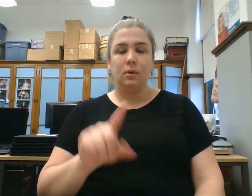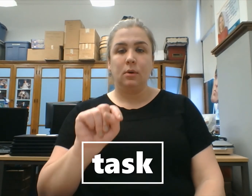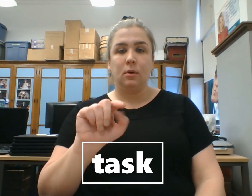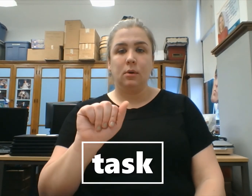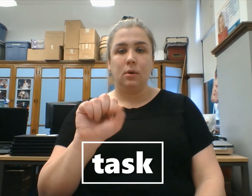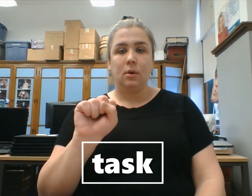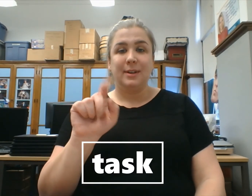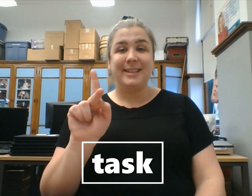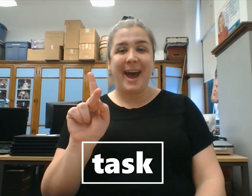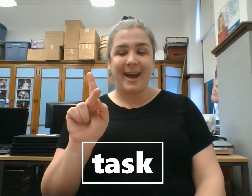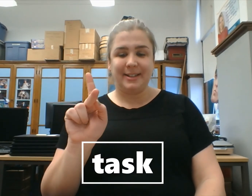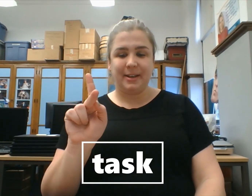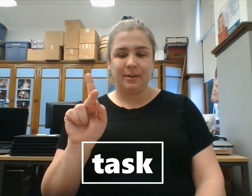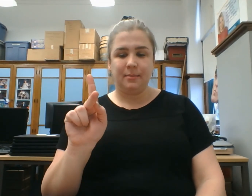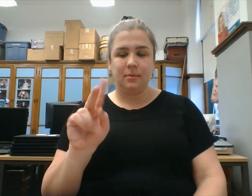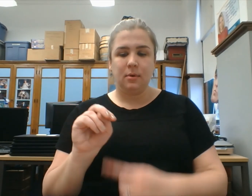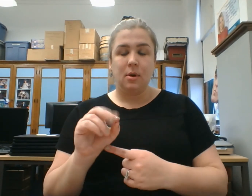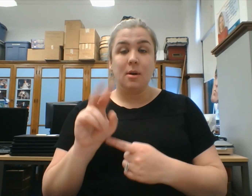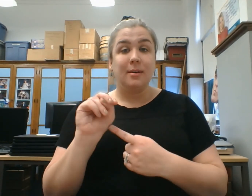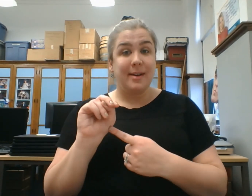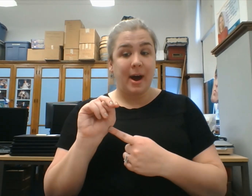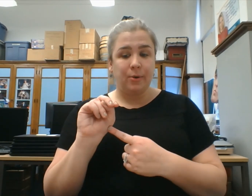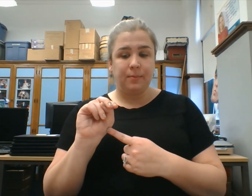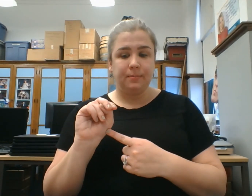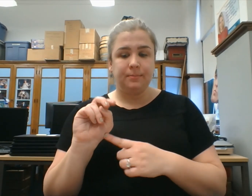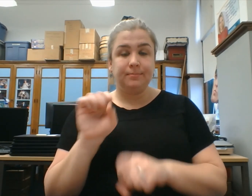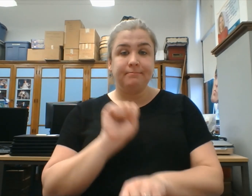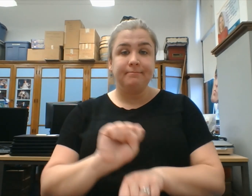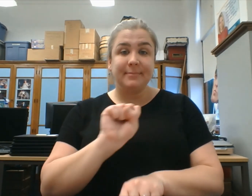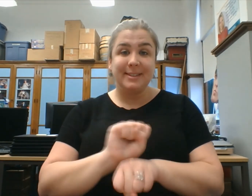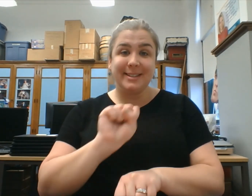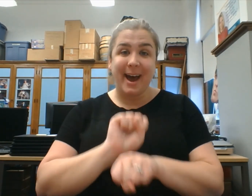Task. Noun. Task.